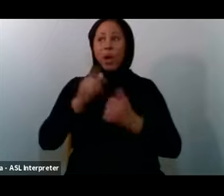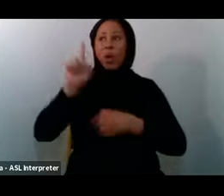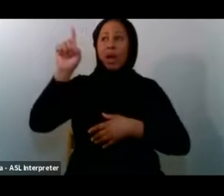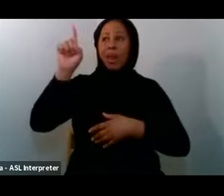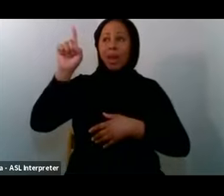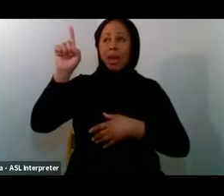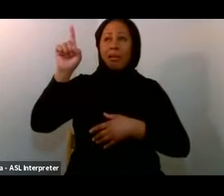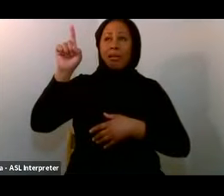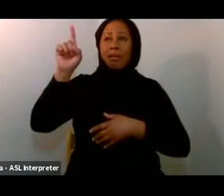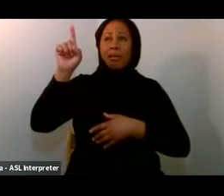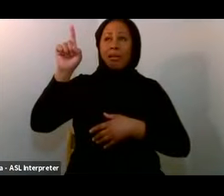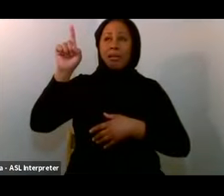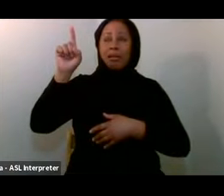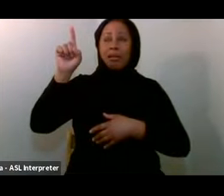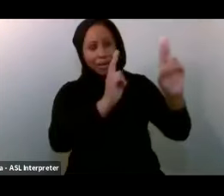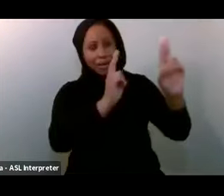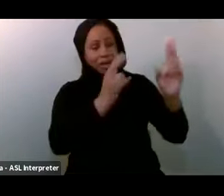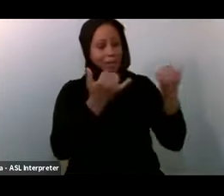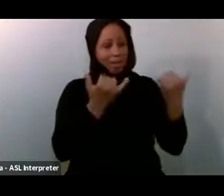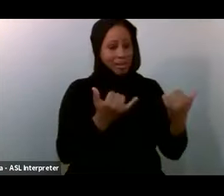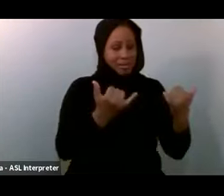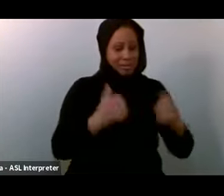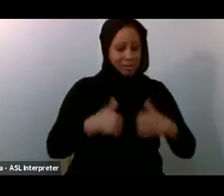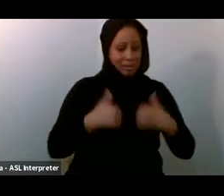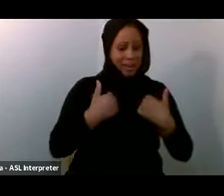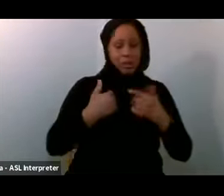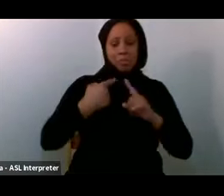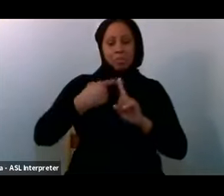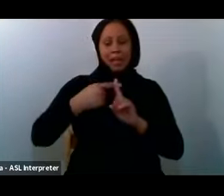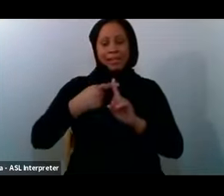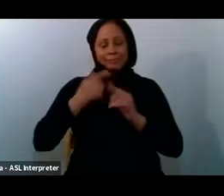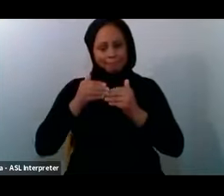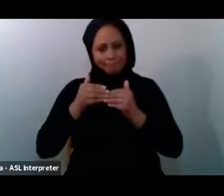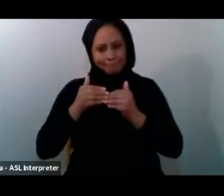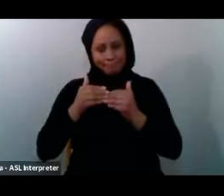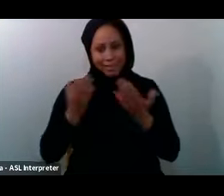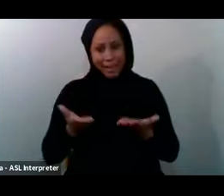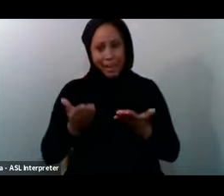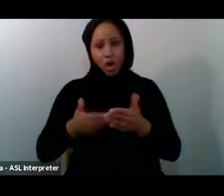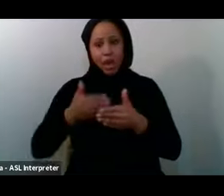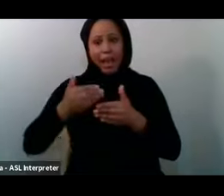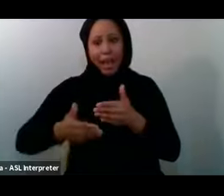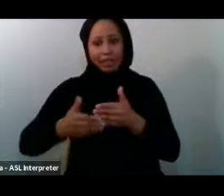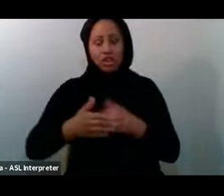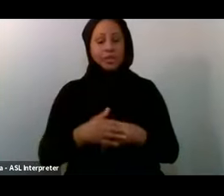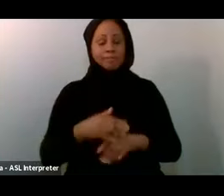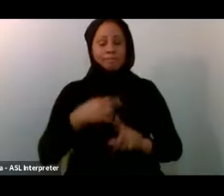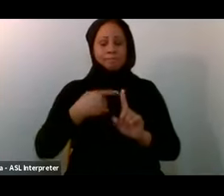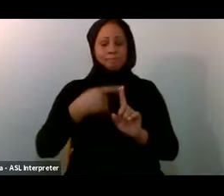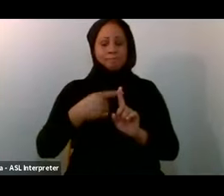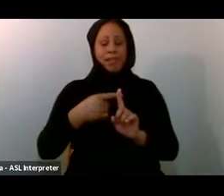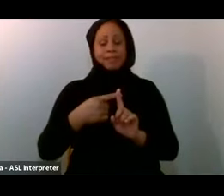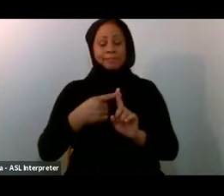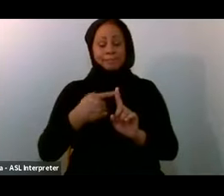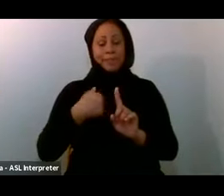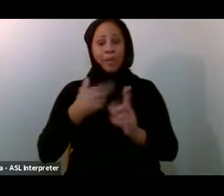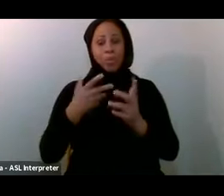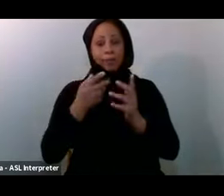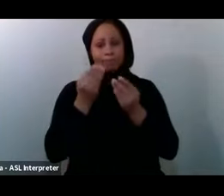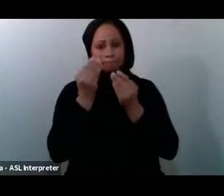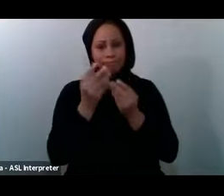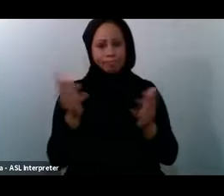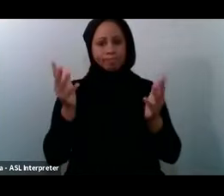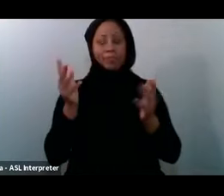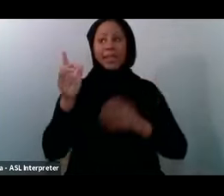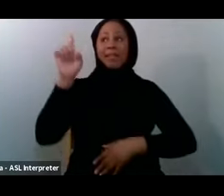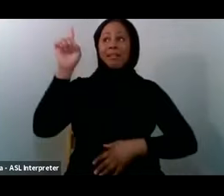Honours Them in this Life And the Hereafter But another Thing that I want To point Out here Is that Not only Does Allah Subhanahu Wa ta'ala